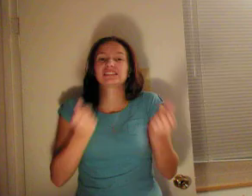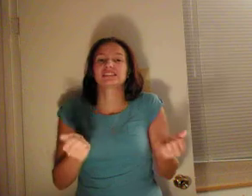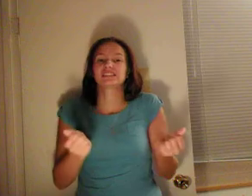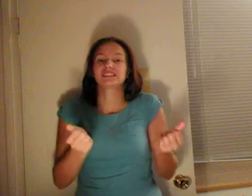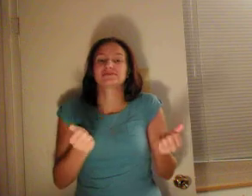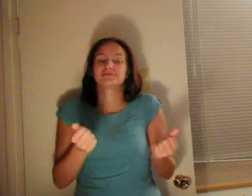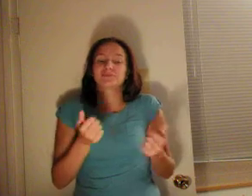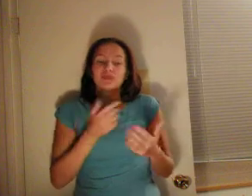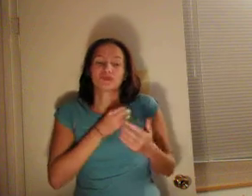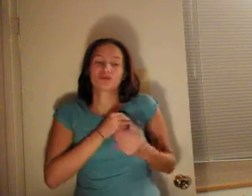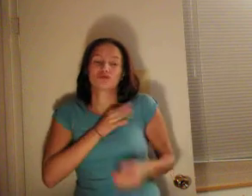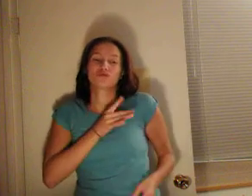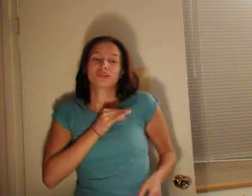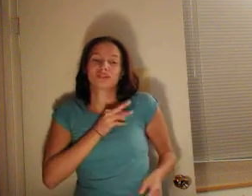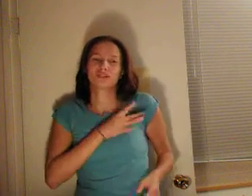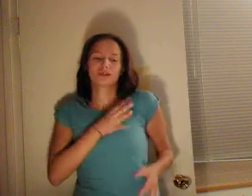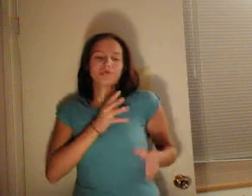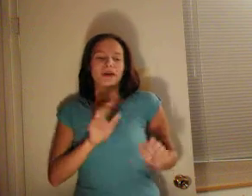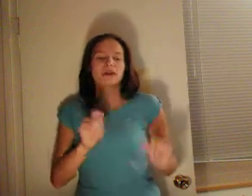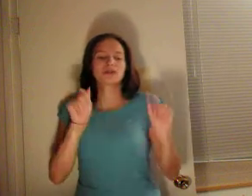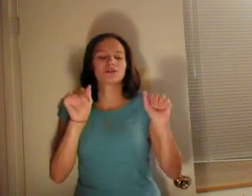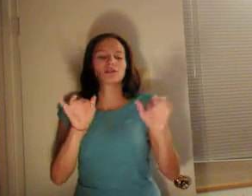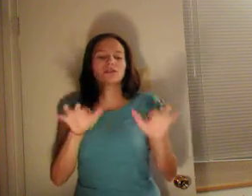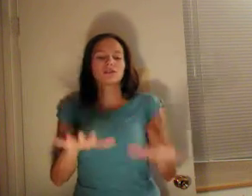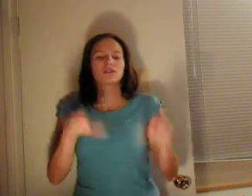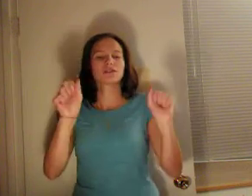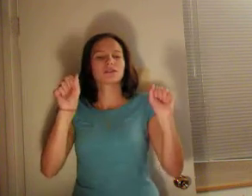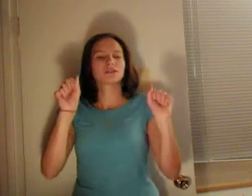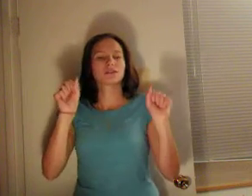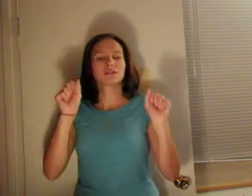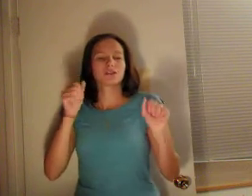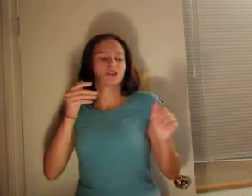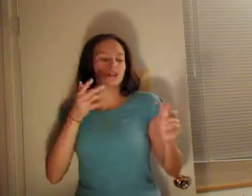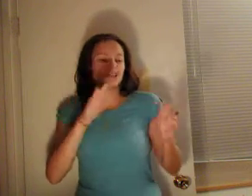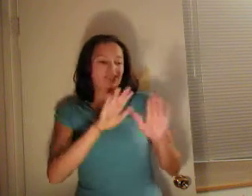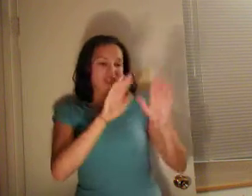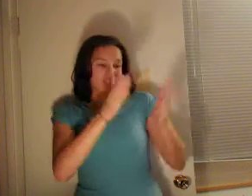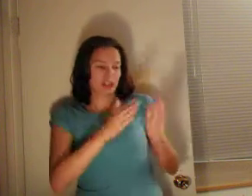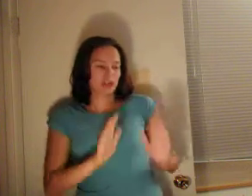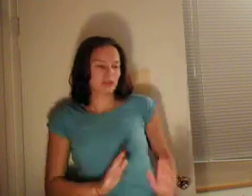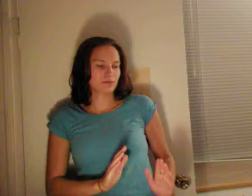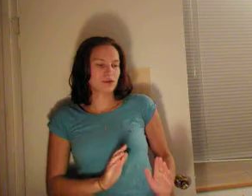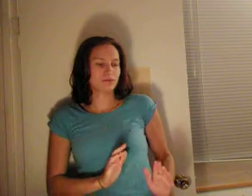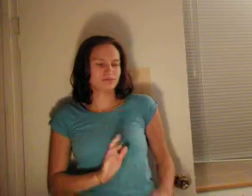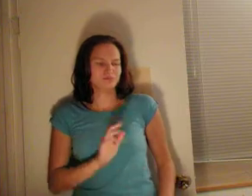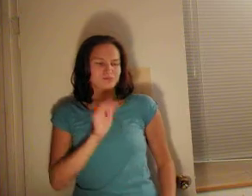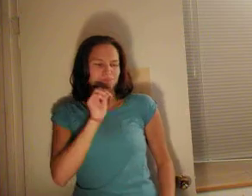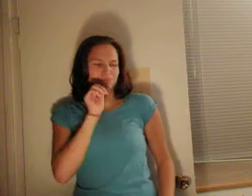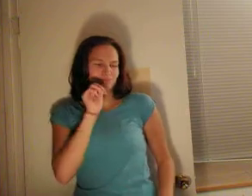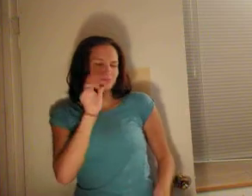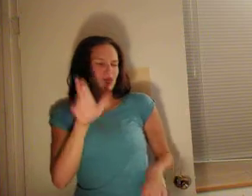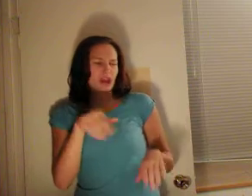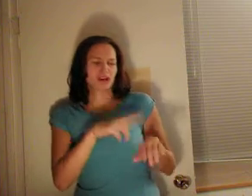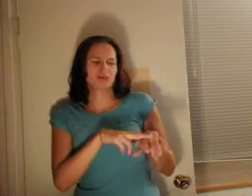But her intuition magic In the shape of her body Unusual